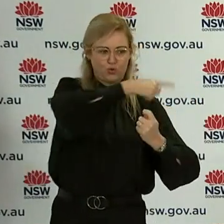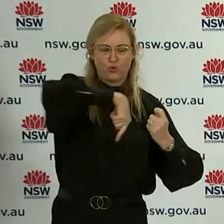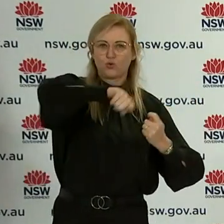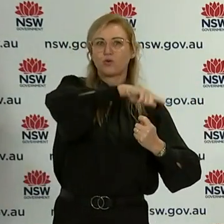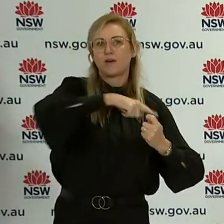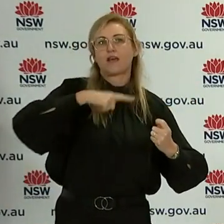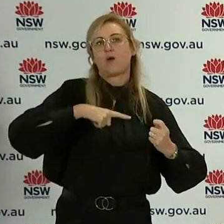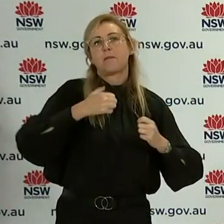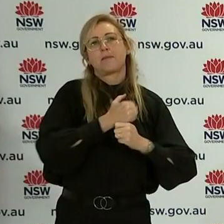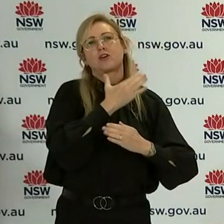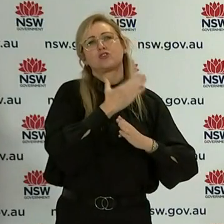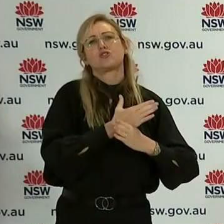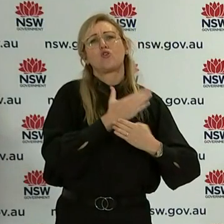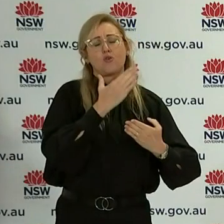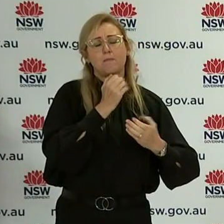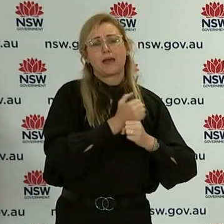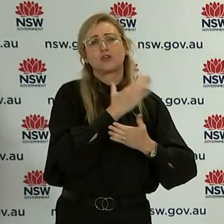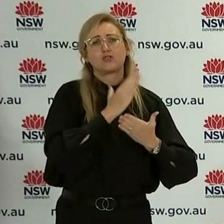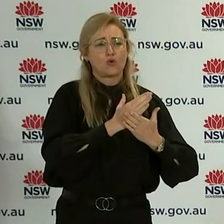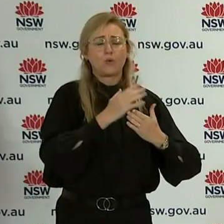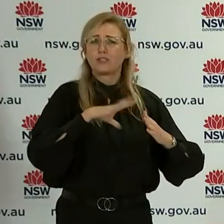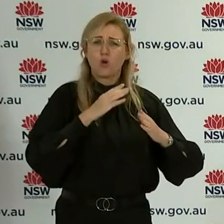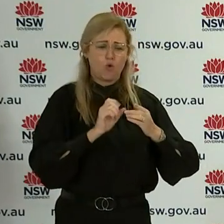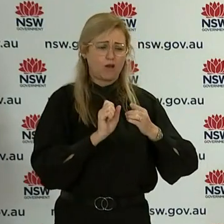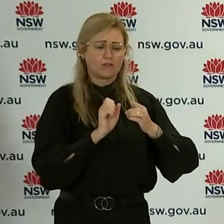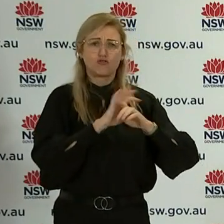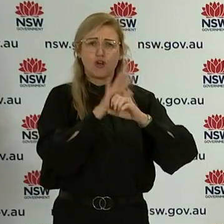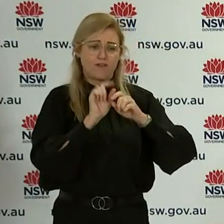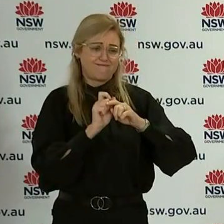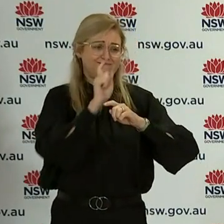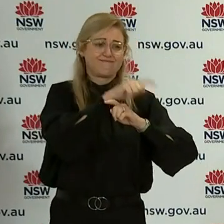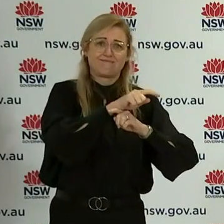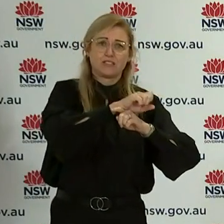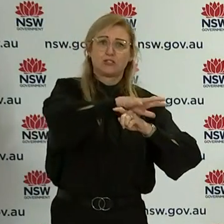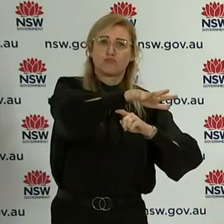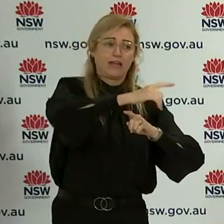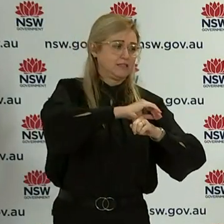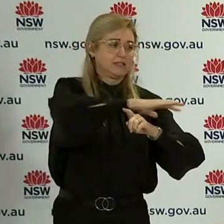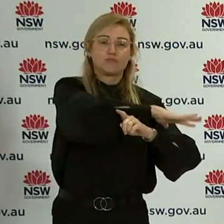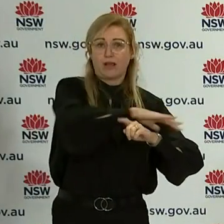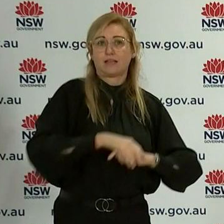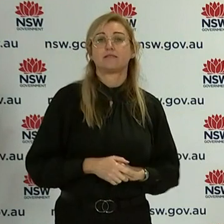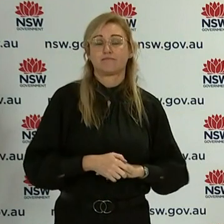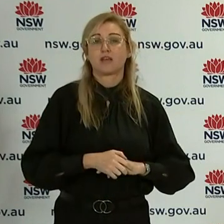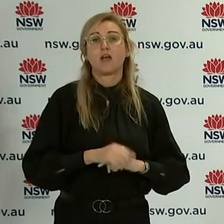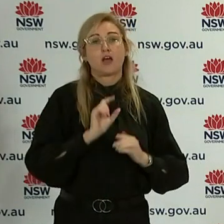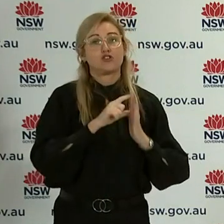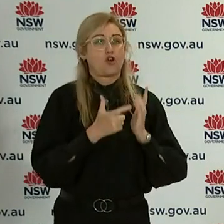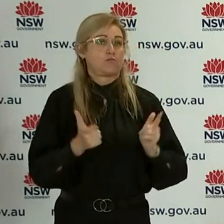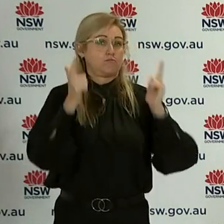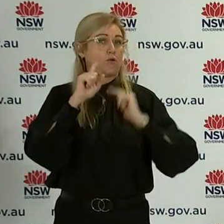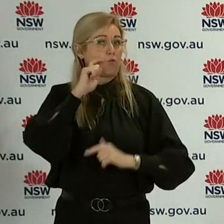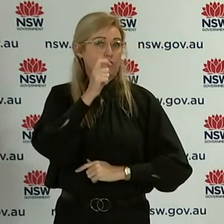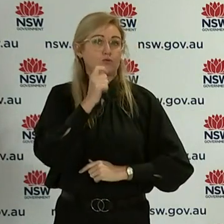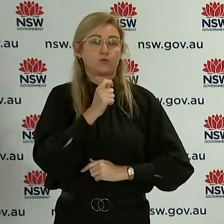that we stem the tide of the virus seeping into those additional communities. And as I said, Dr McAnulty will read what those 12 suburbs are,